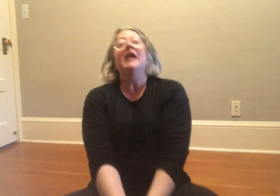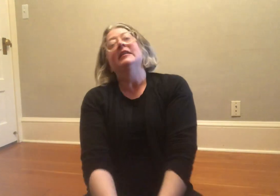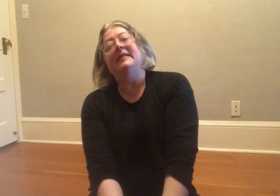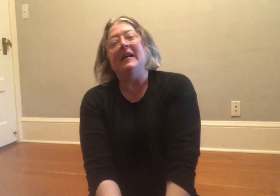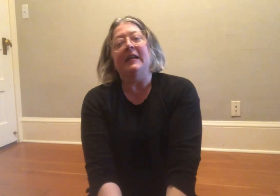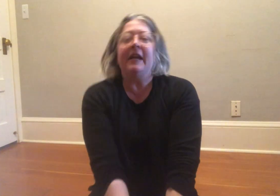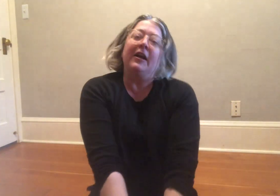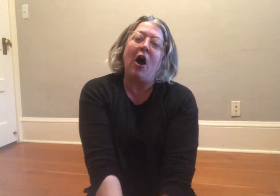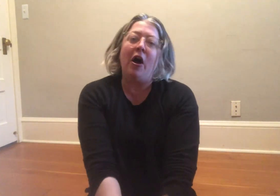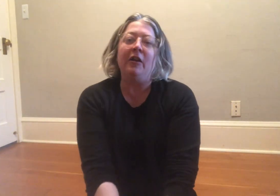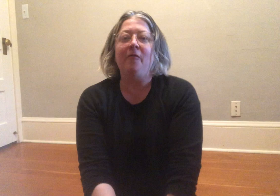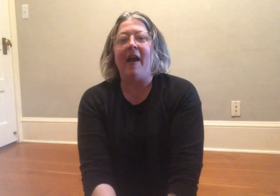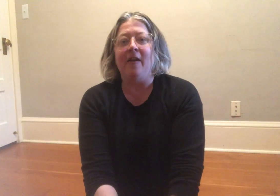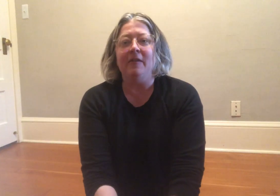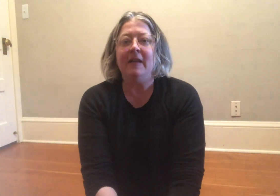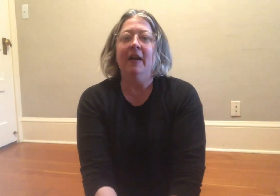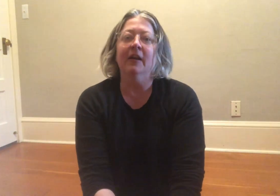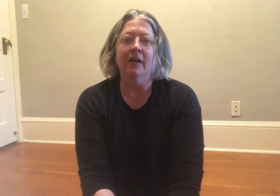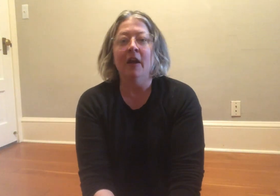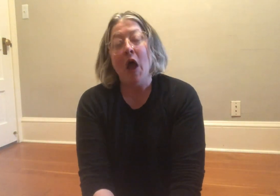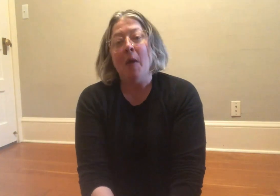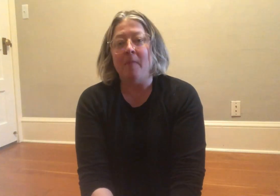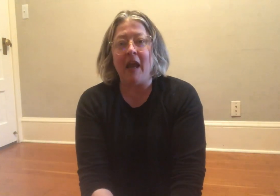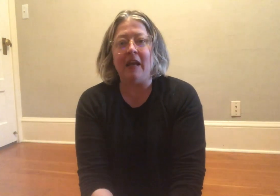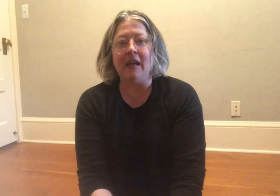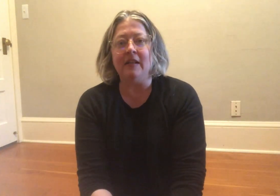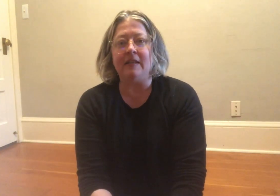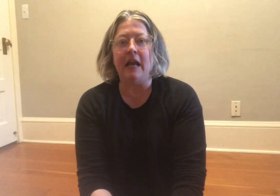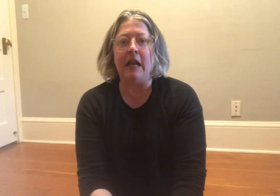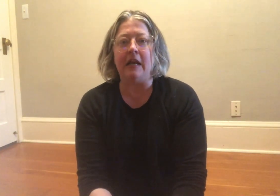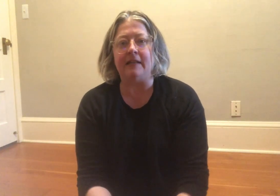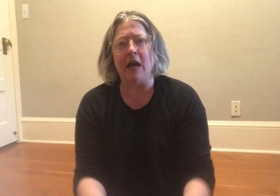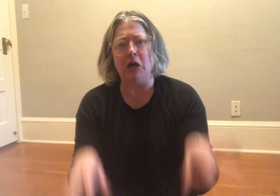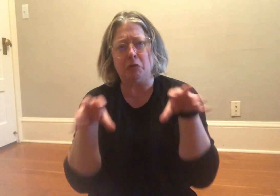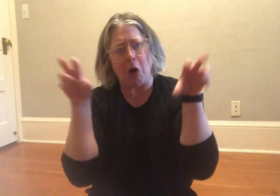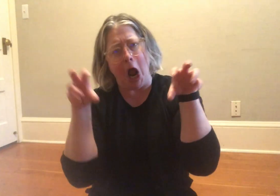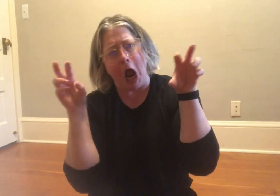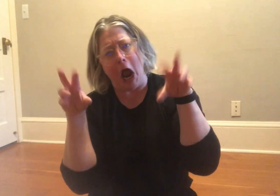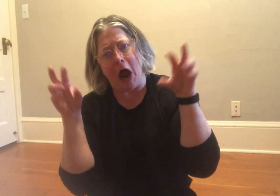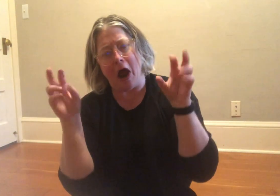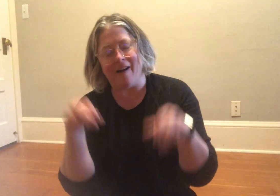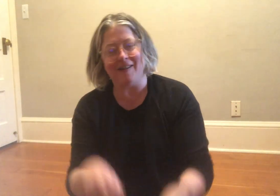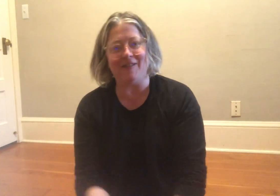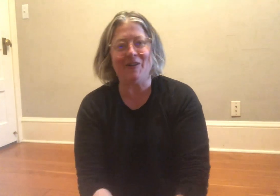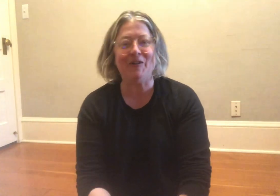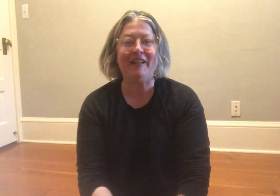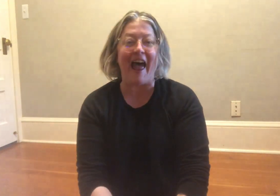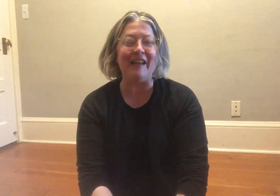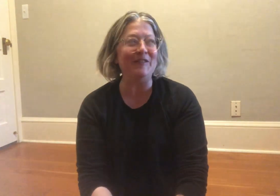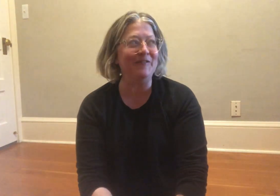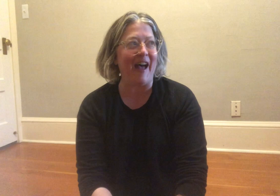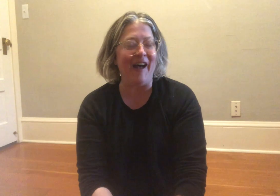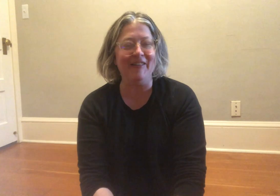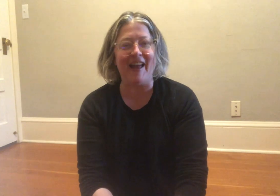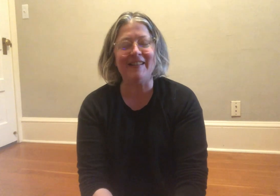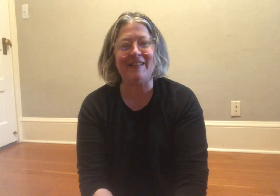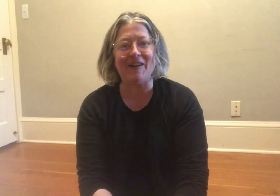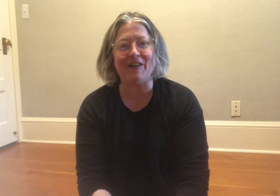Sitting all around, making silly sounds. Bawk, bawk. Aren't you glad you found the circle